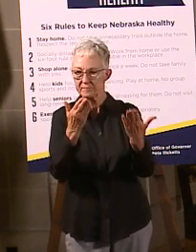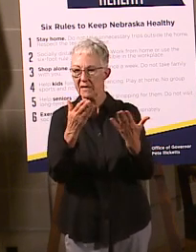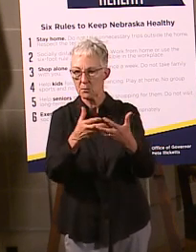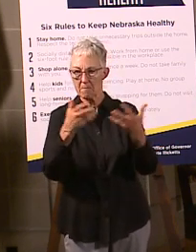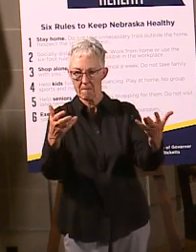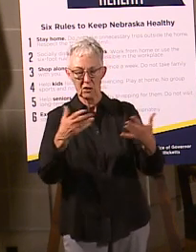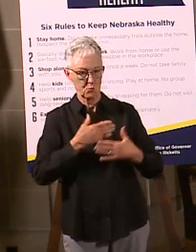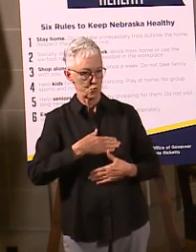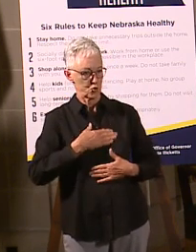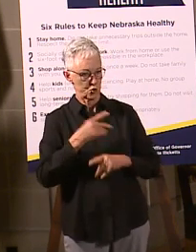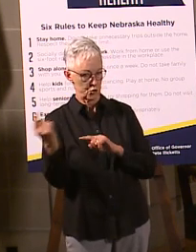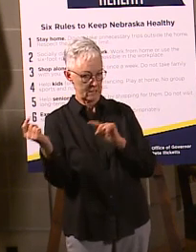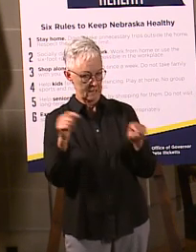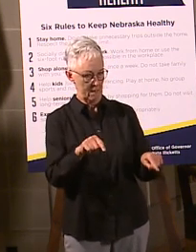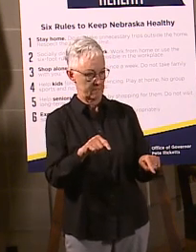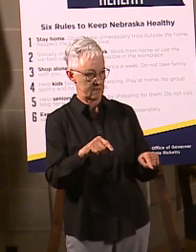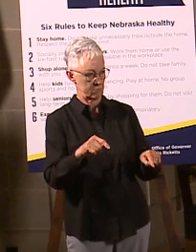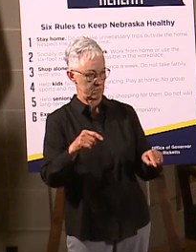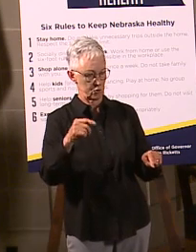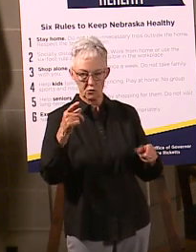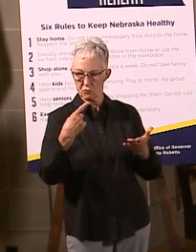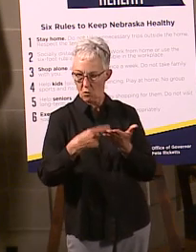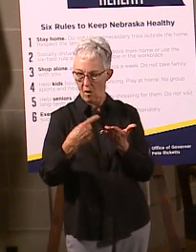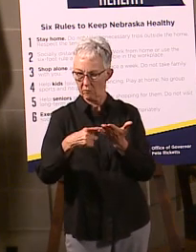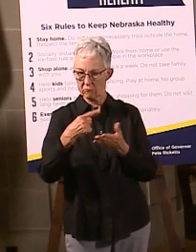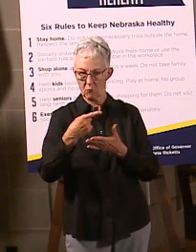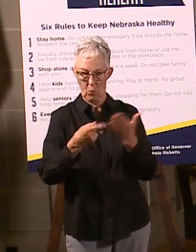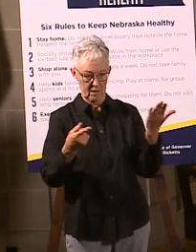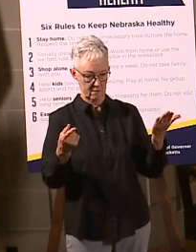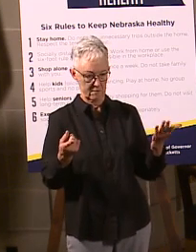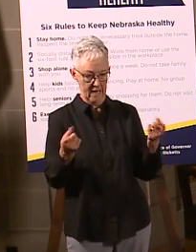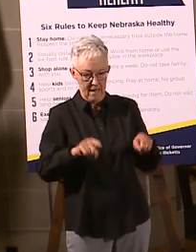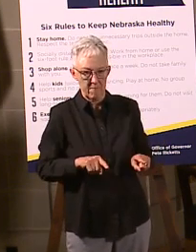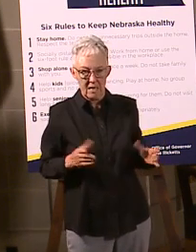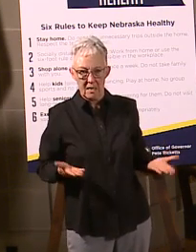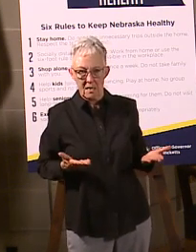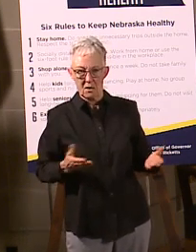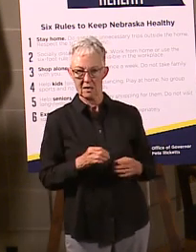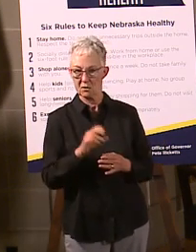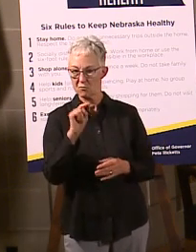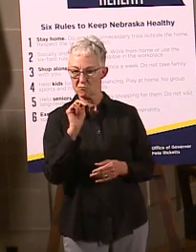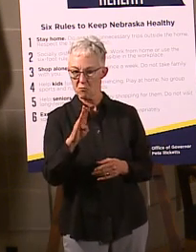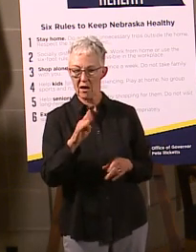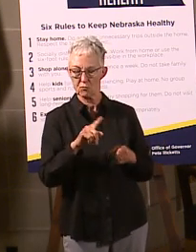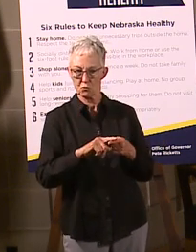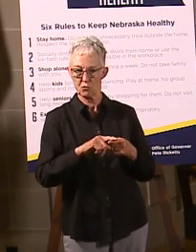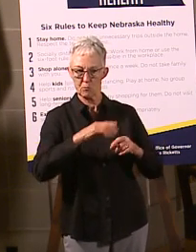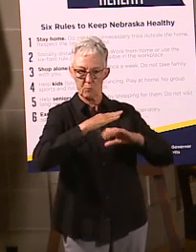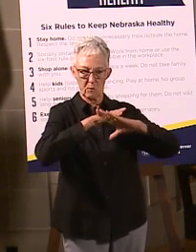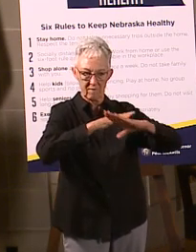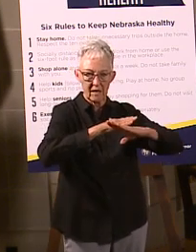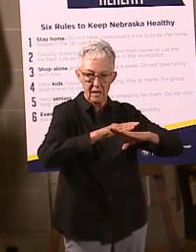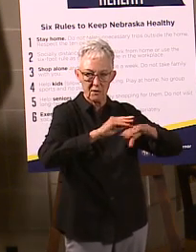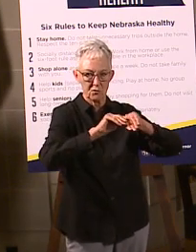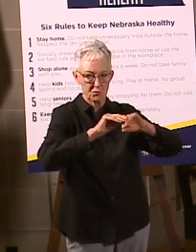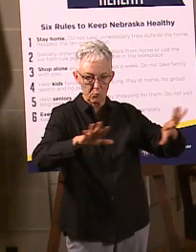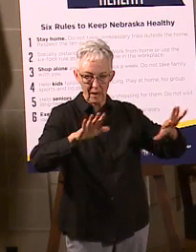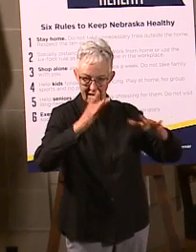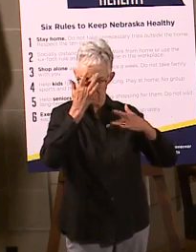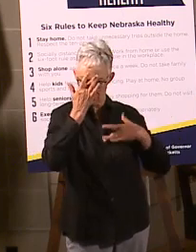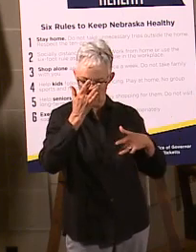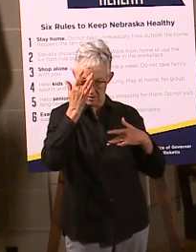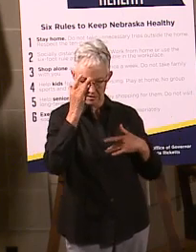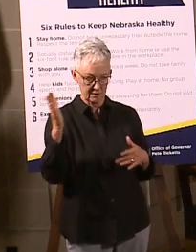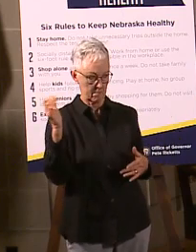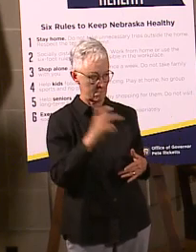Appreciate everybody coming here to talk about what we're doing here at the state to slow the spread of coronavirus in Nebraska. We will back here